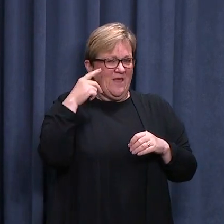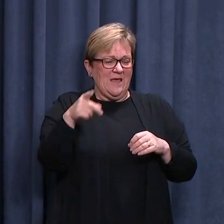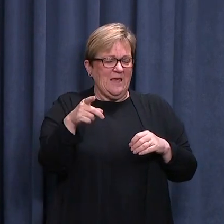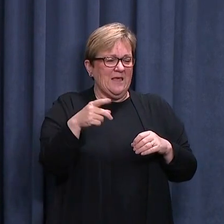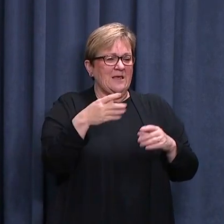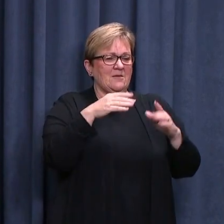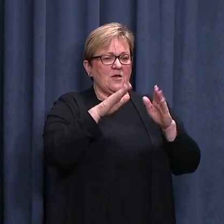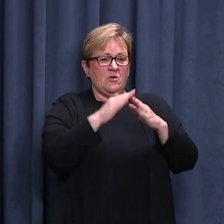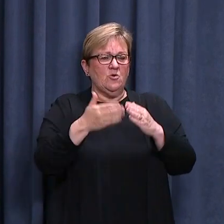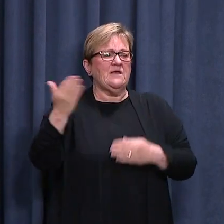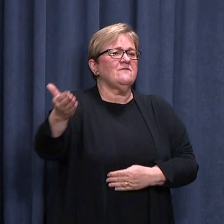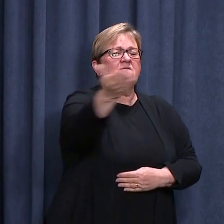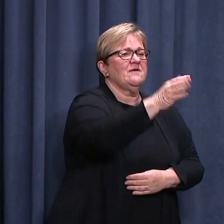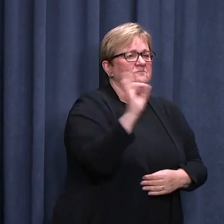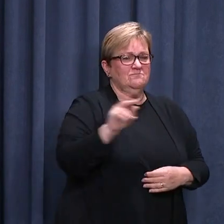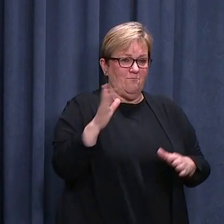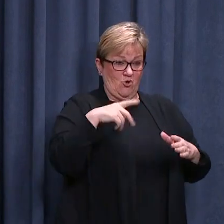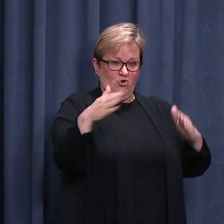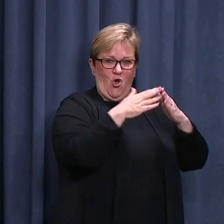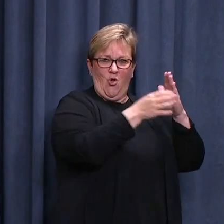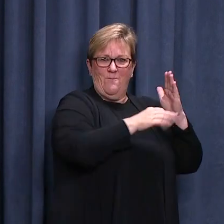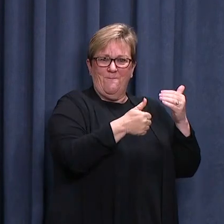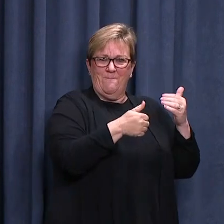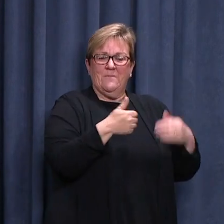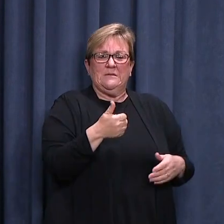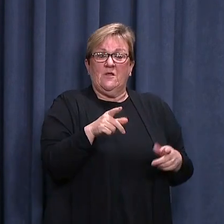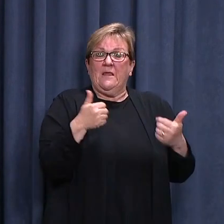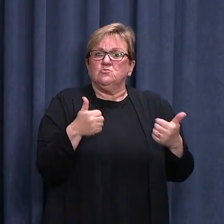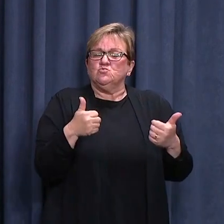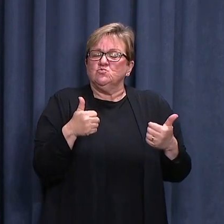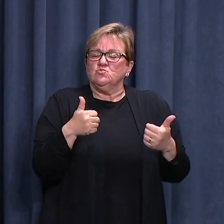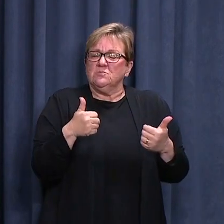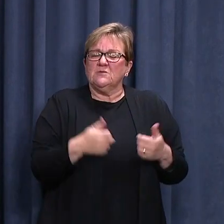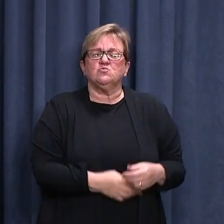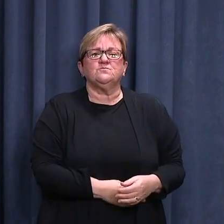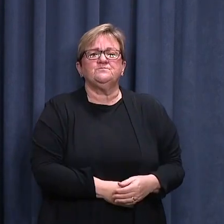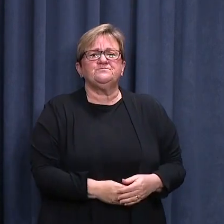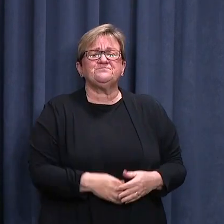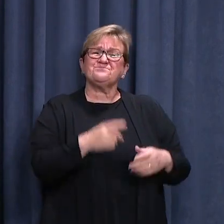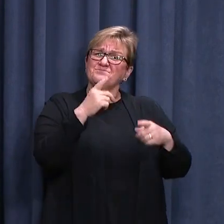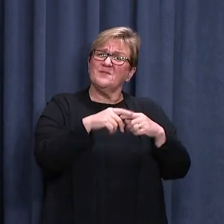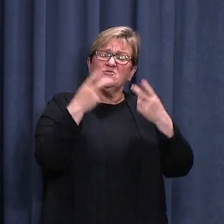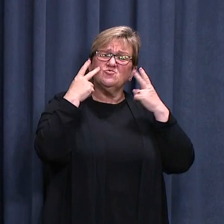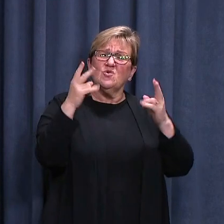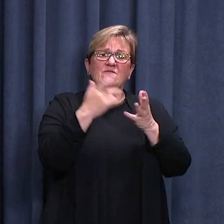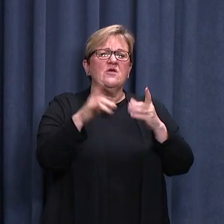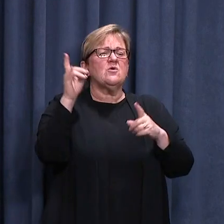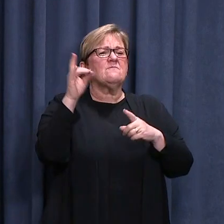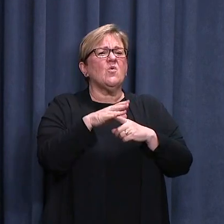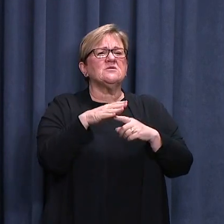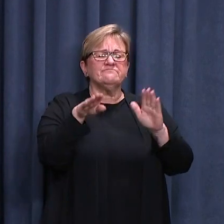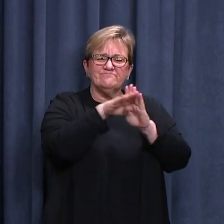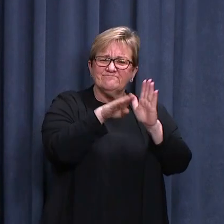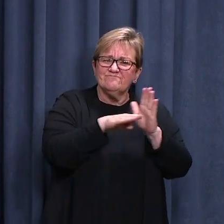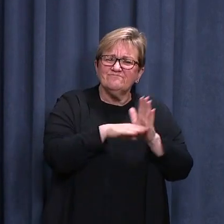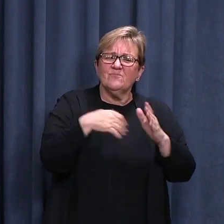infectious in the community. This is encouraging news. It also shows the importance of the restrictions that